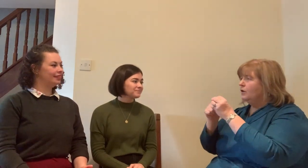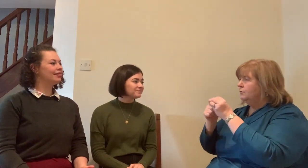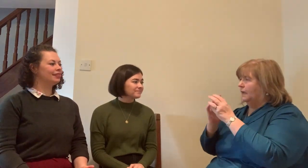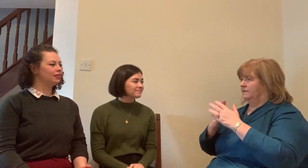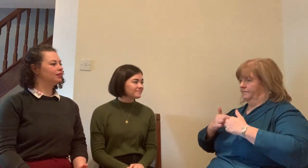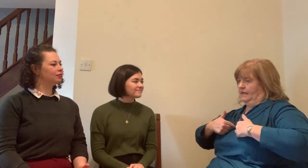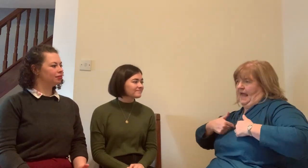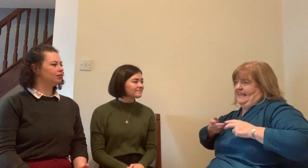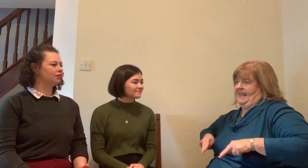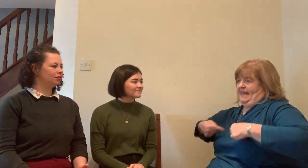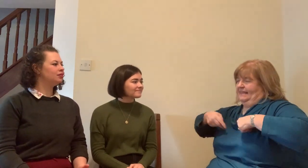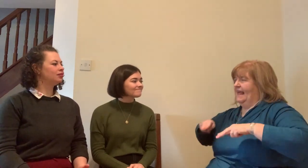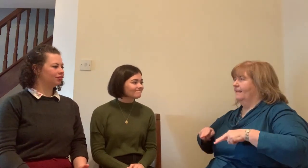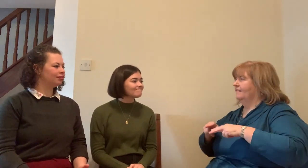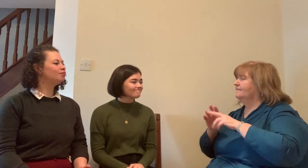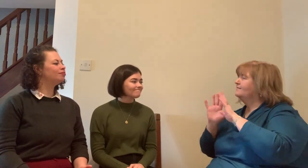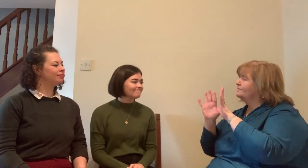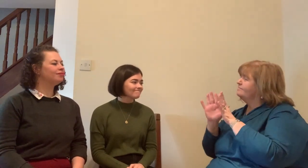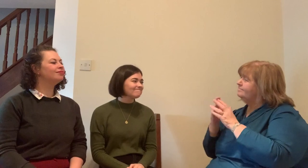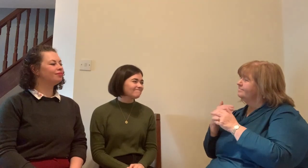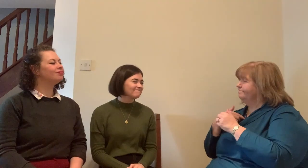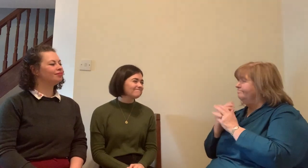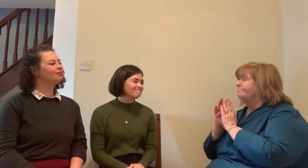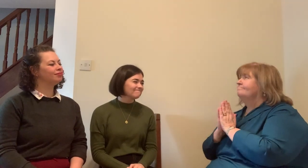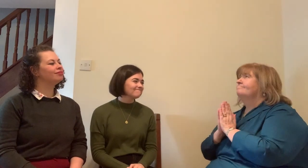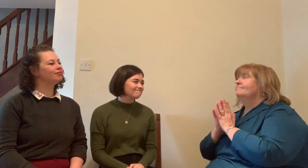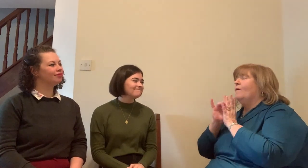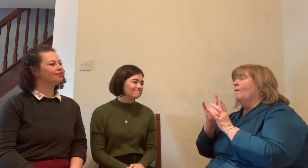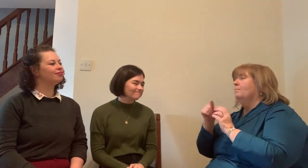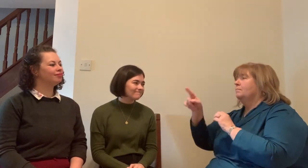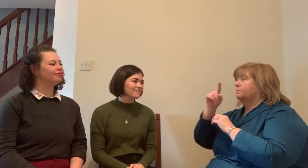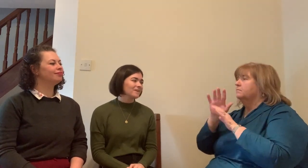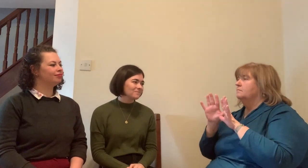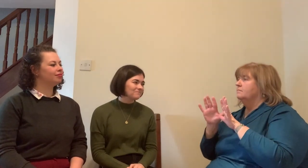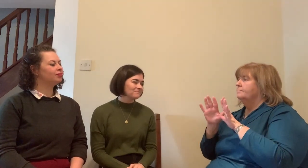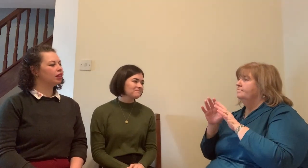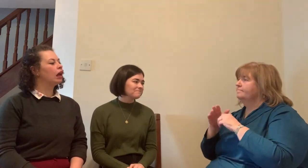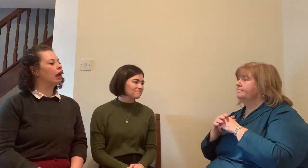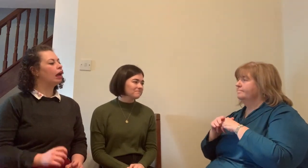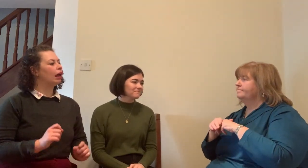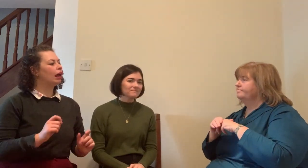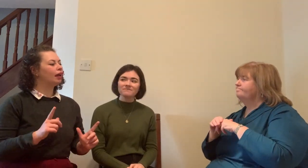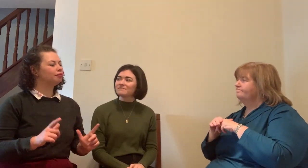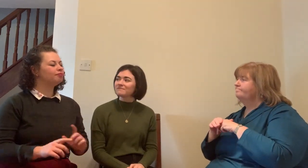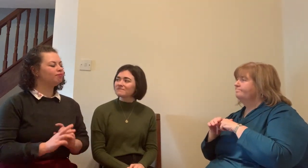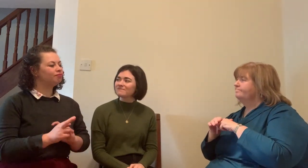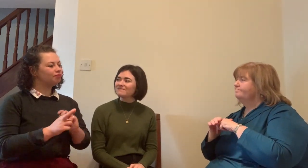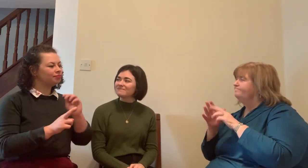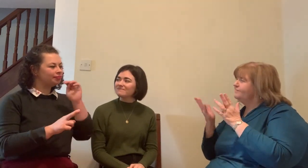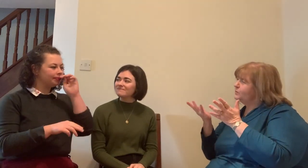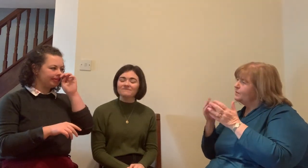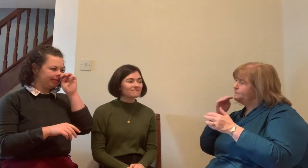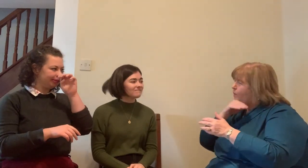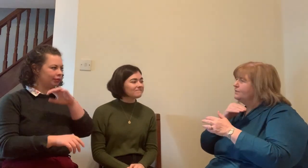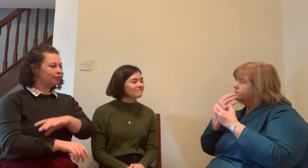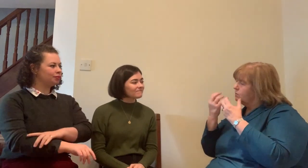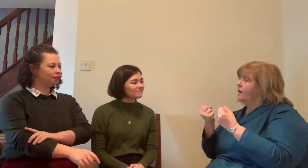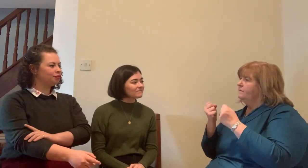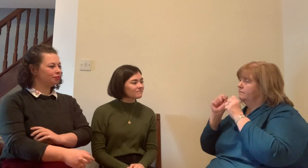honest lovely it's not about being better than than anybody thank you so much thank you you again